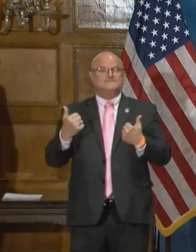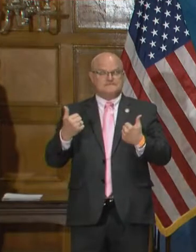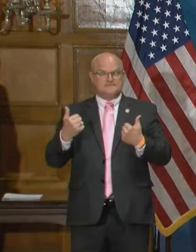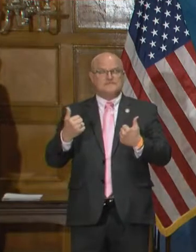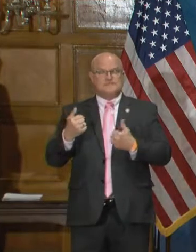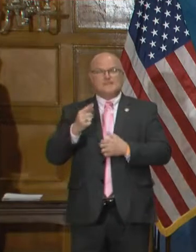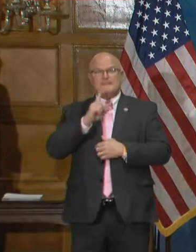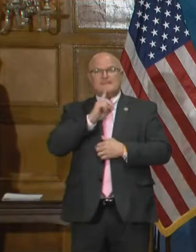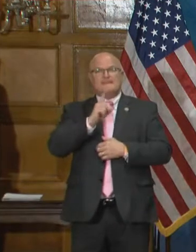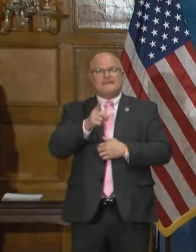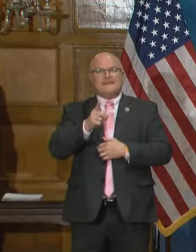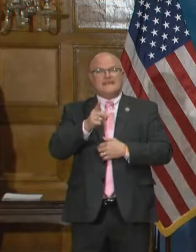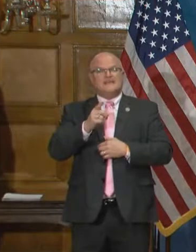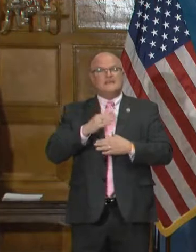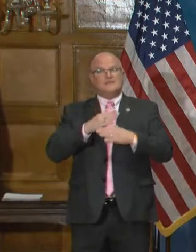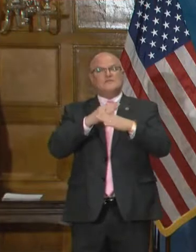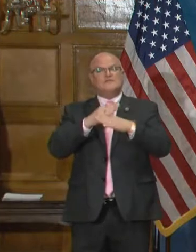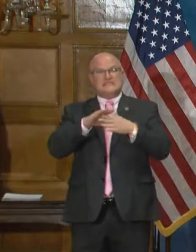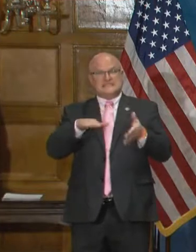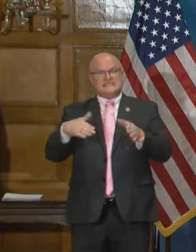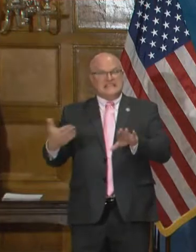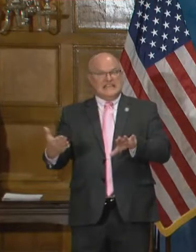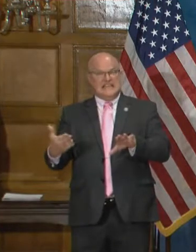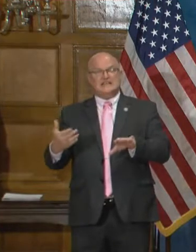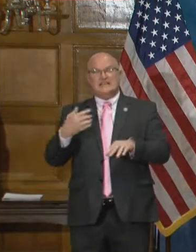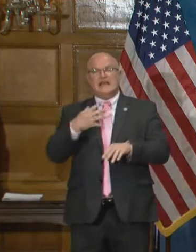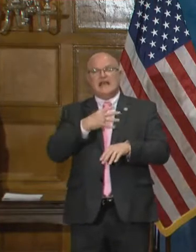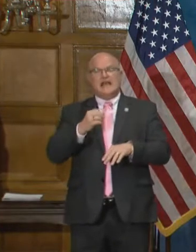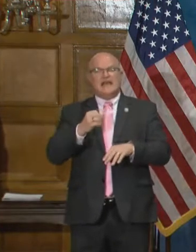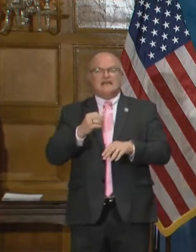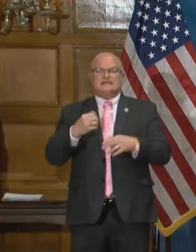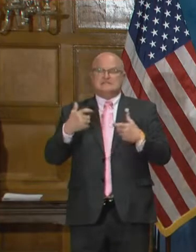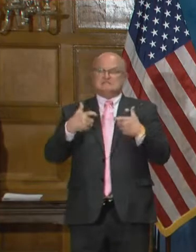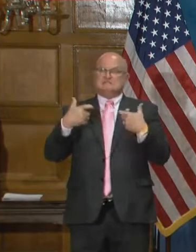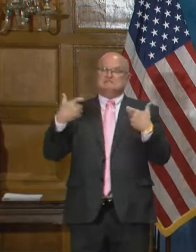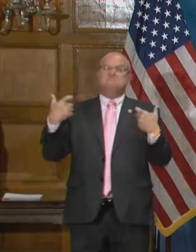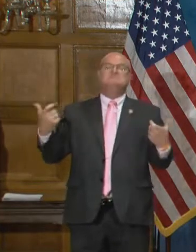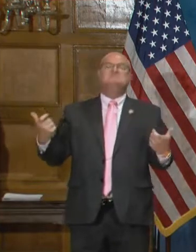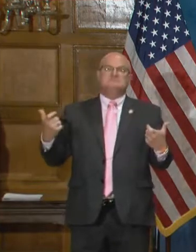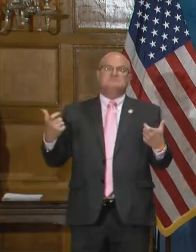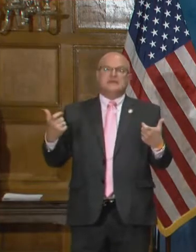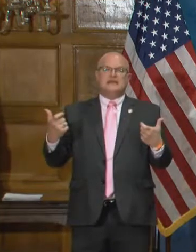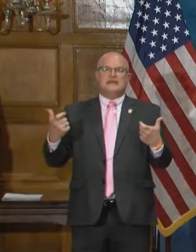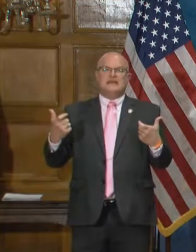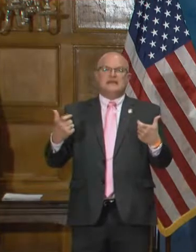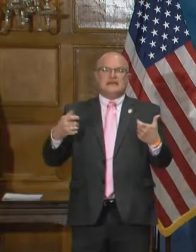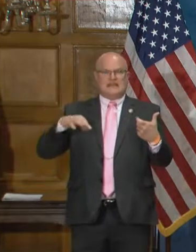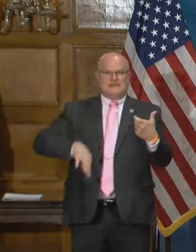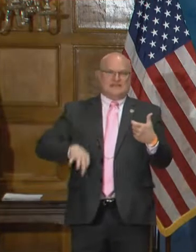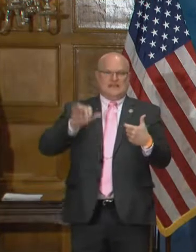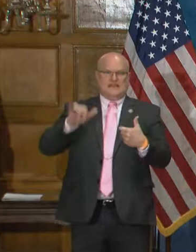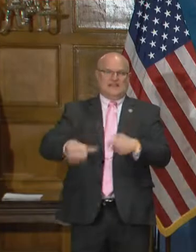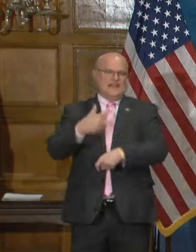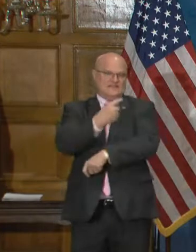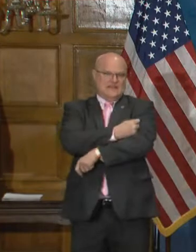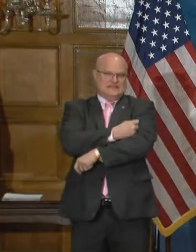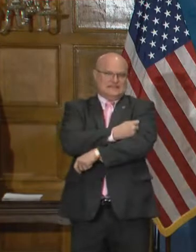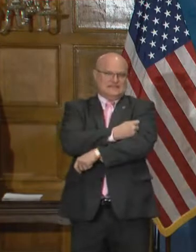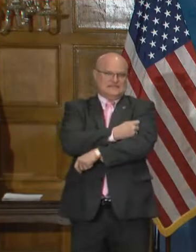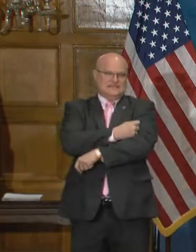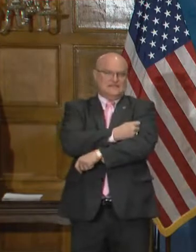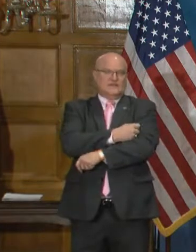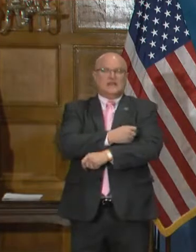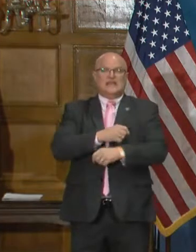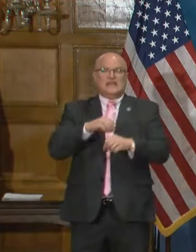It does prevent death, as I said before, and that is a major advantage of that vaccine. There were no